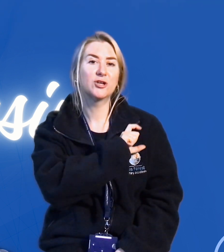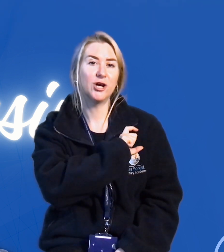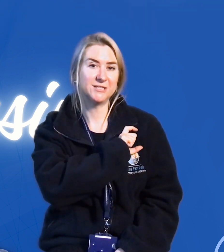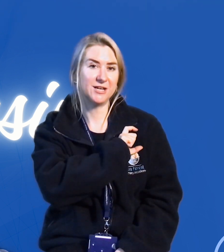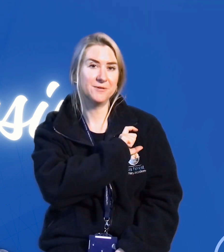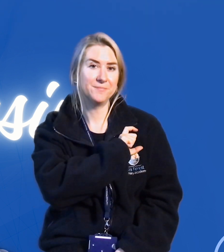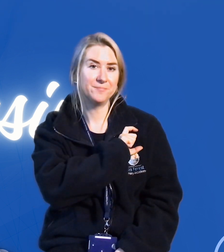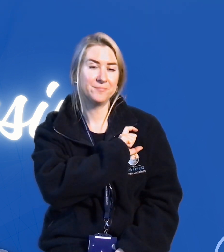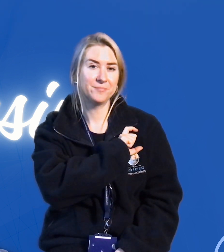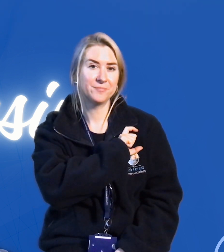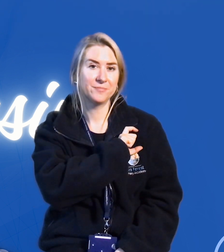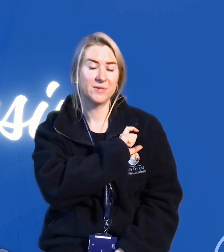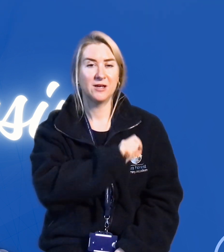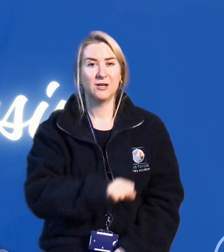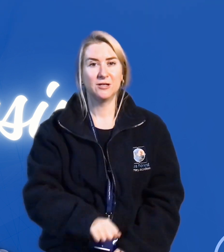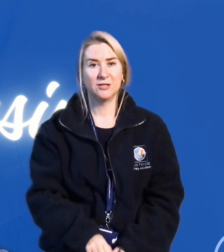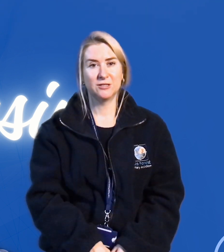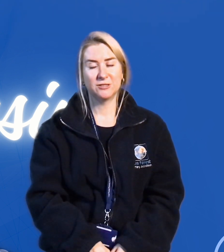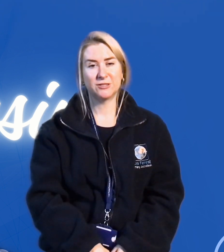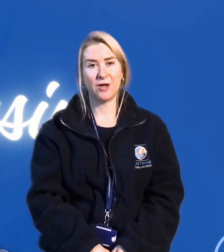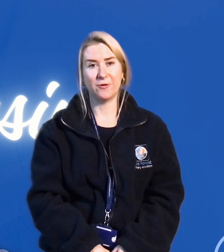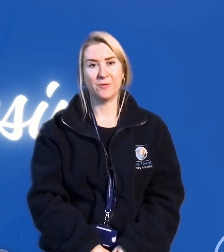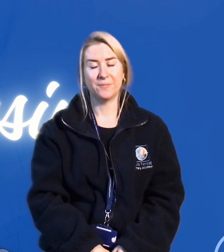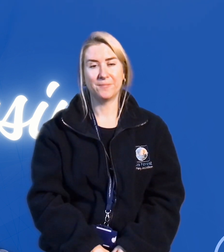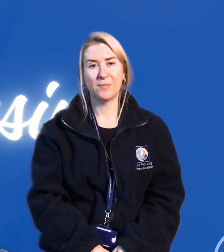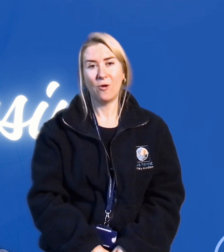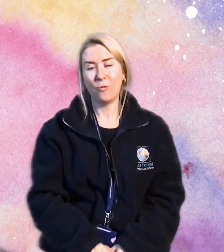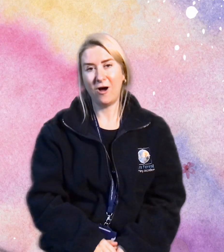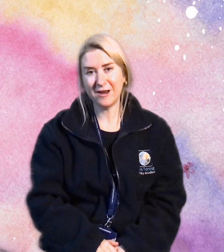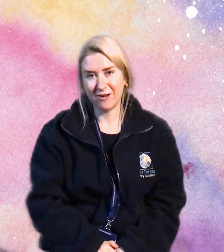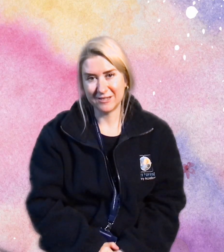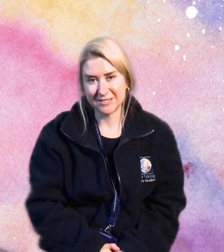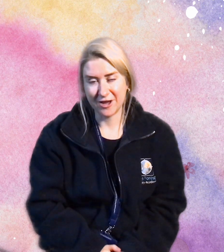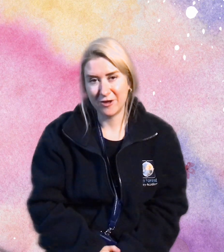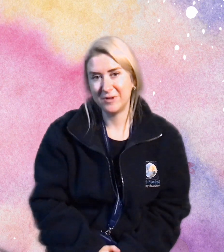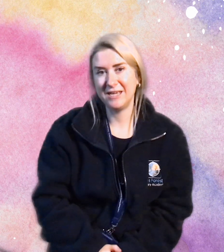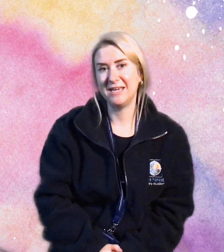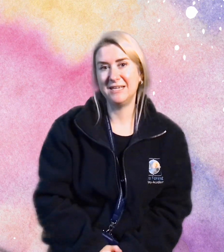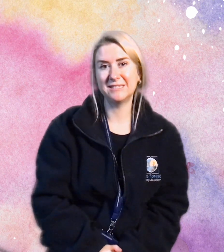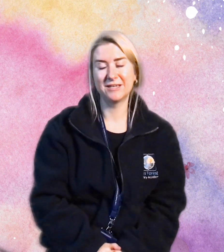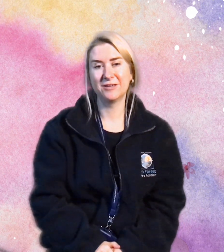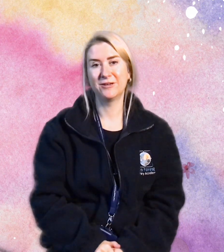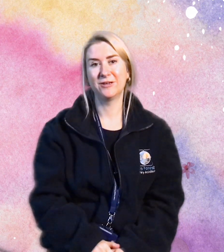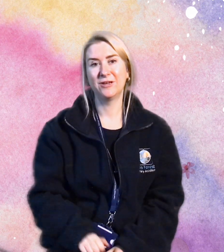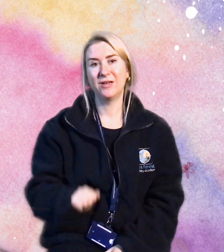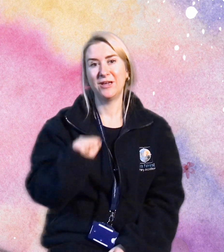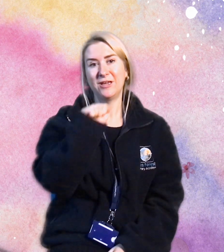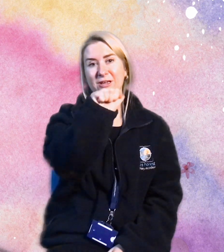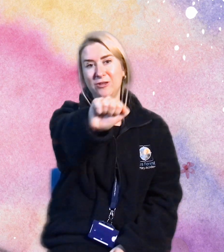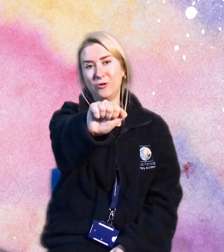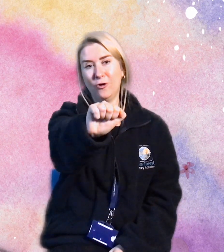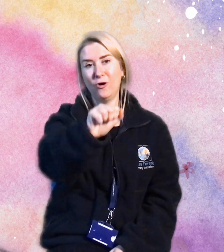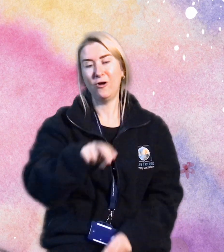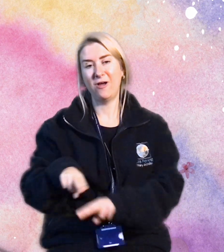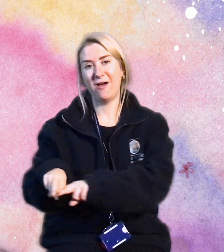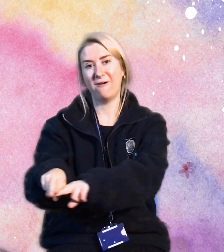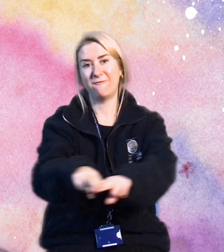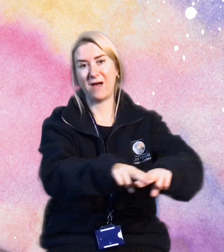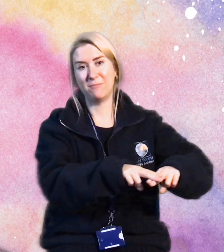Cousin. So, what I'd like to know is your family.